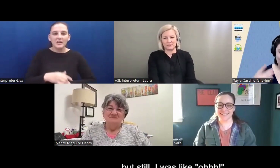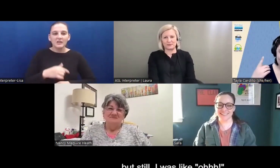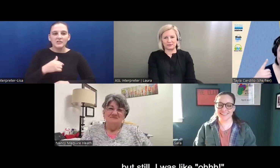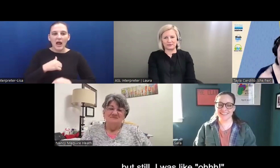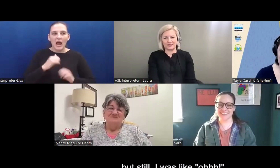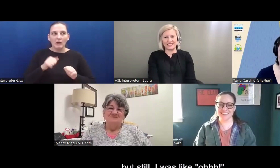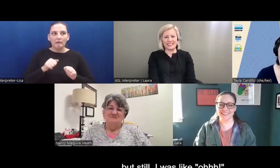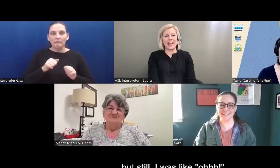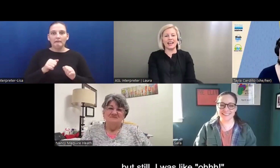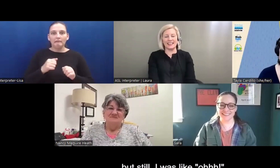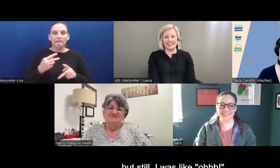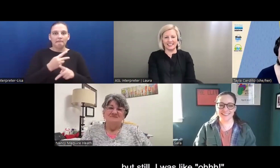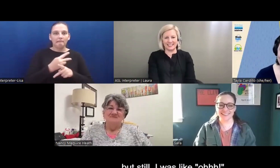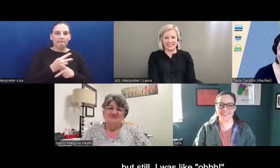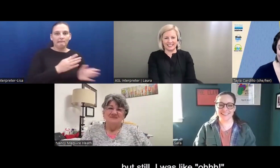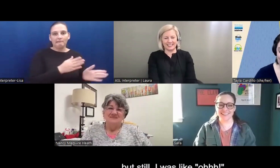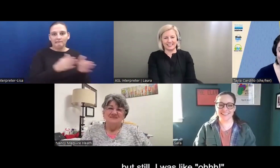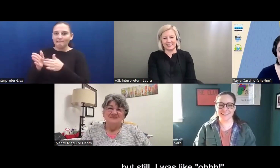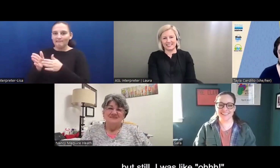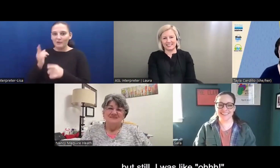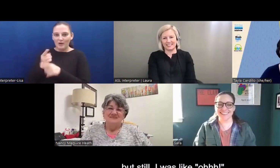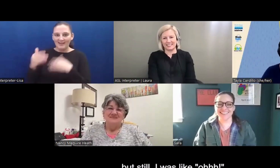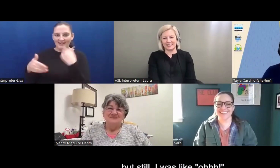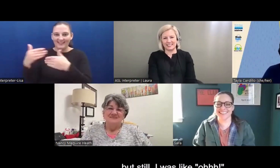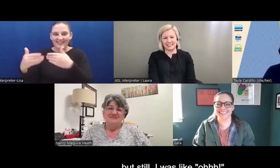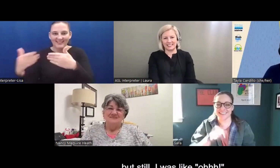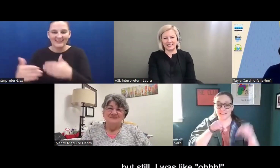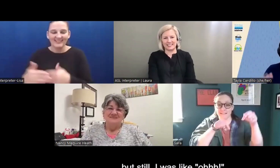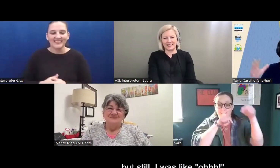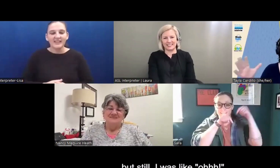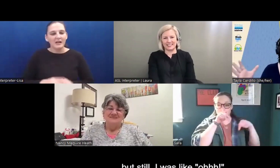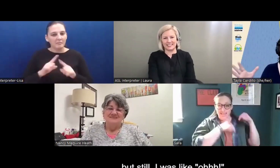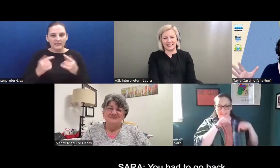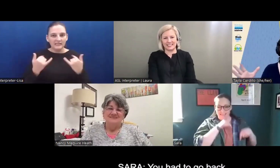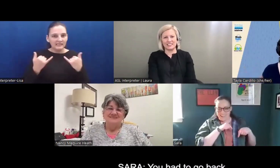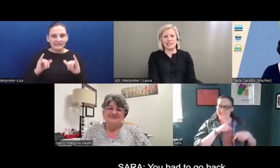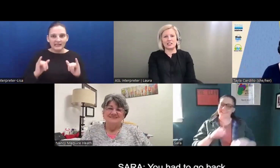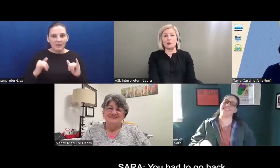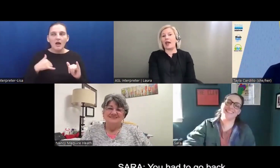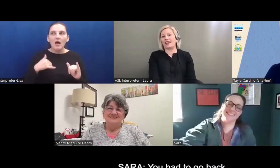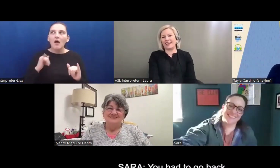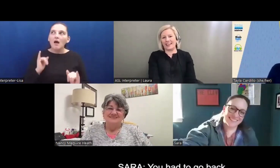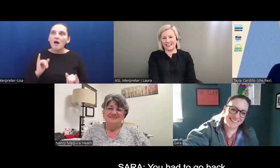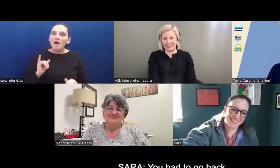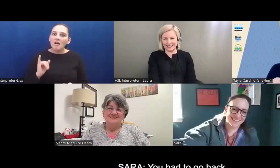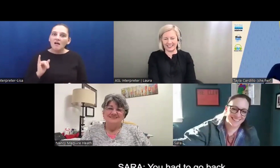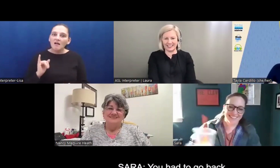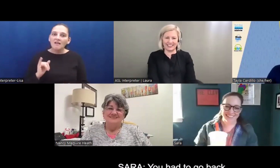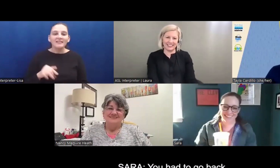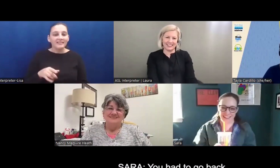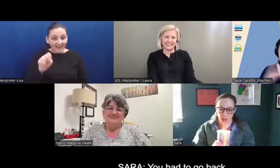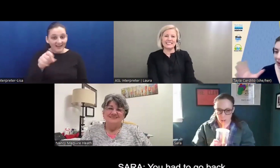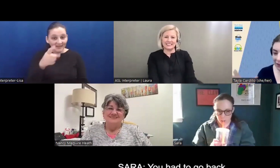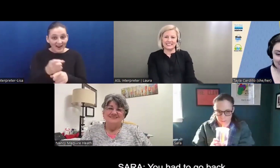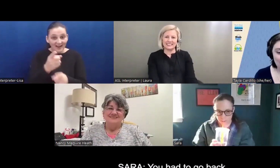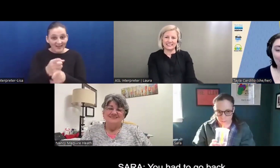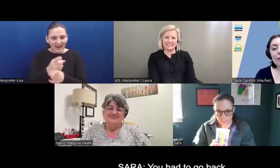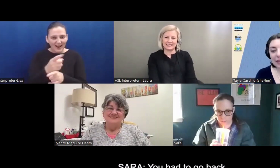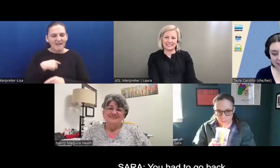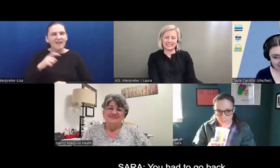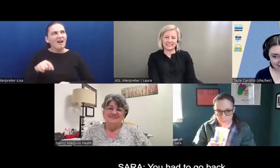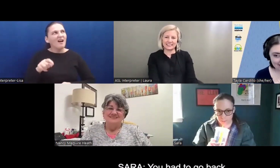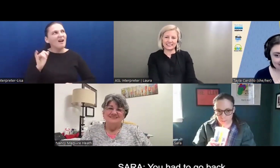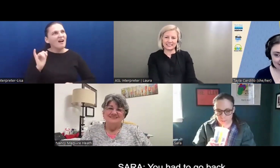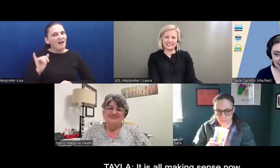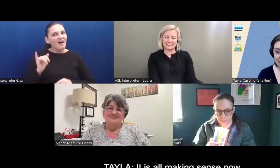course correct in my brain, uh, pretty quickly, but still, I was like, oh, you had to go back. Yeah, exactly. I'm like, oh, it's